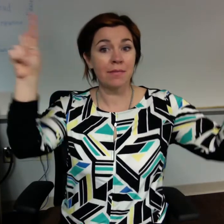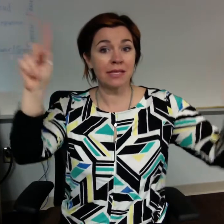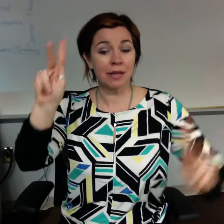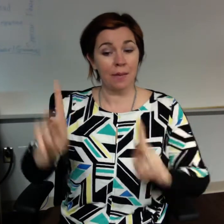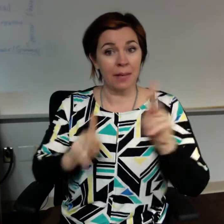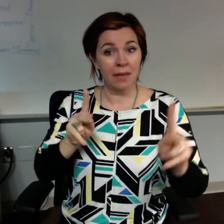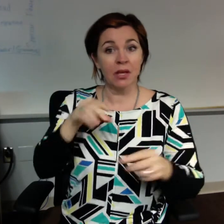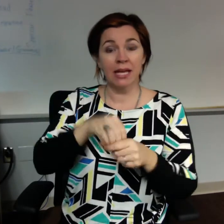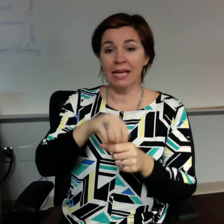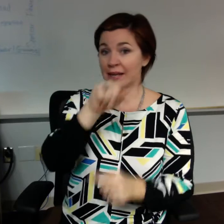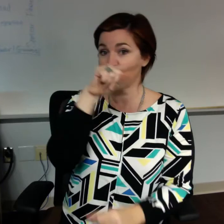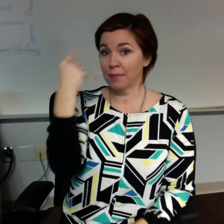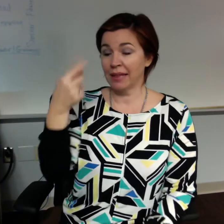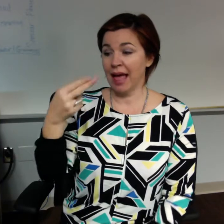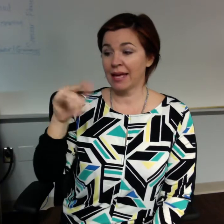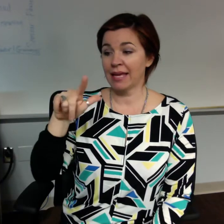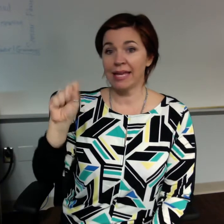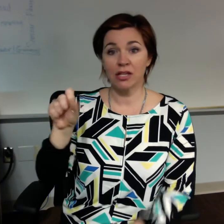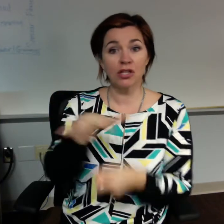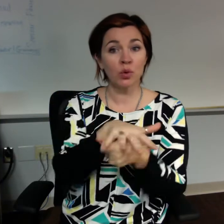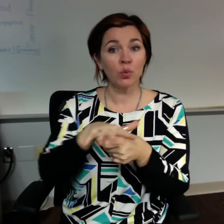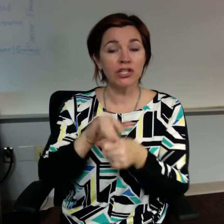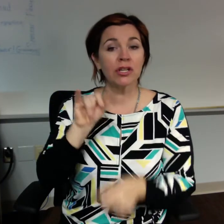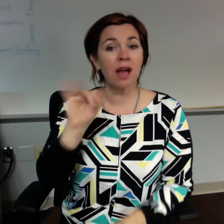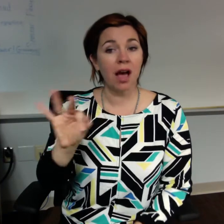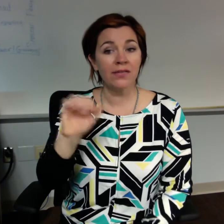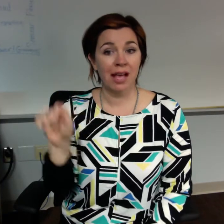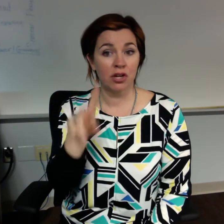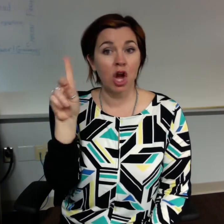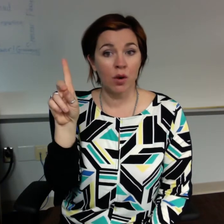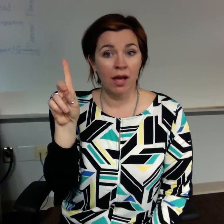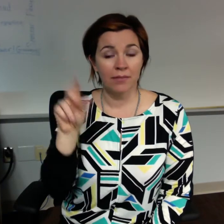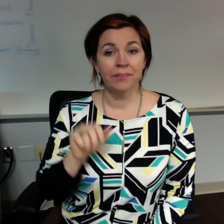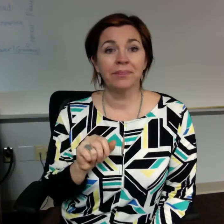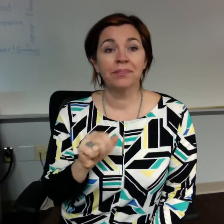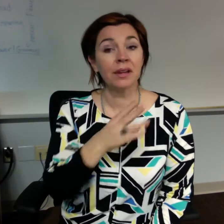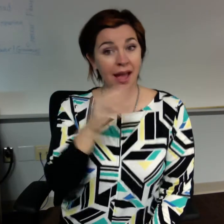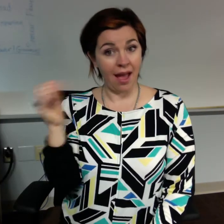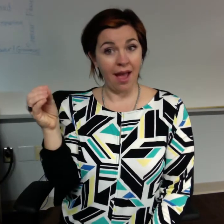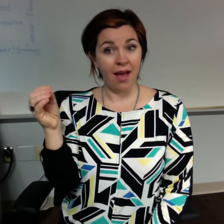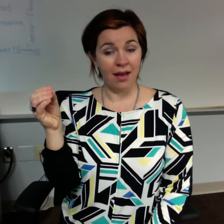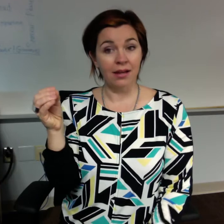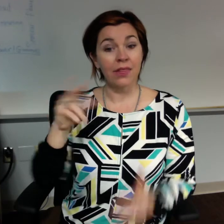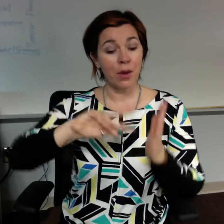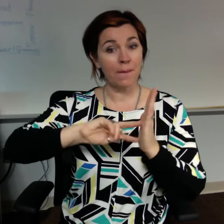of South Dakota. And it was intended to promote tourism